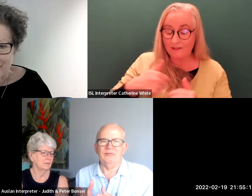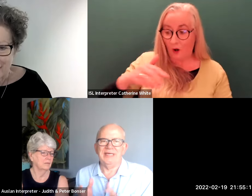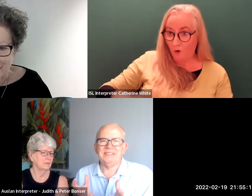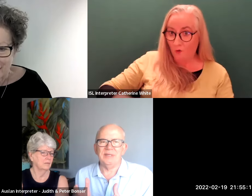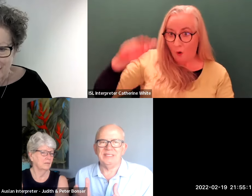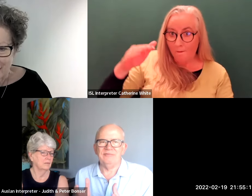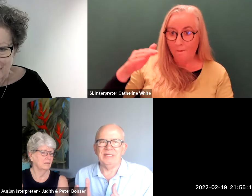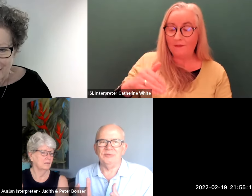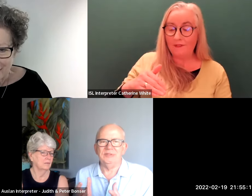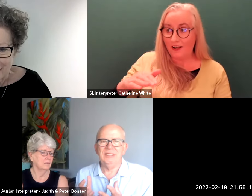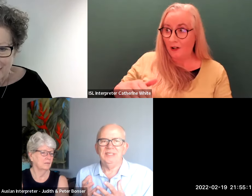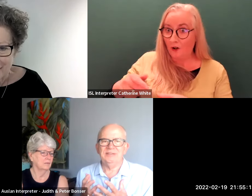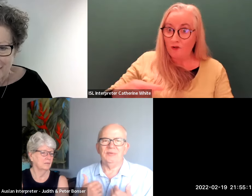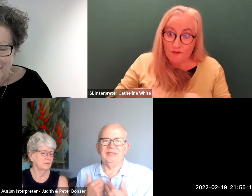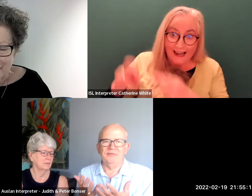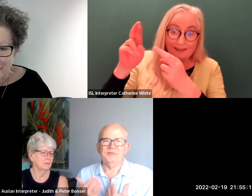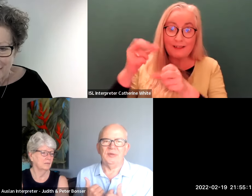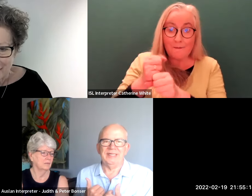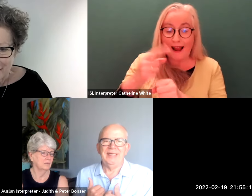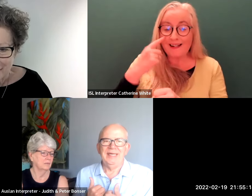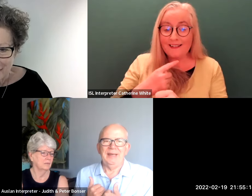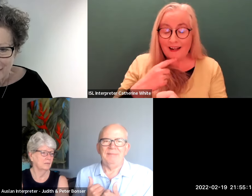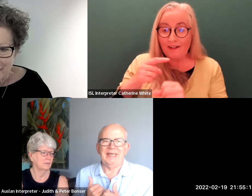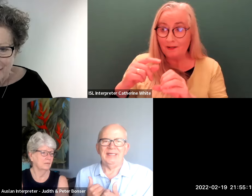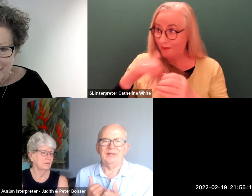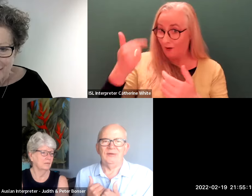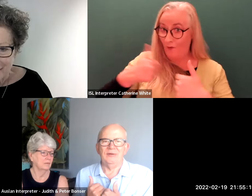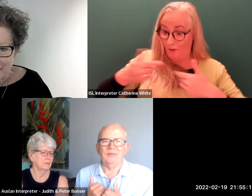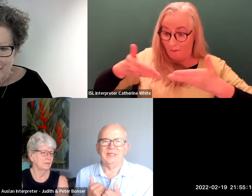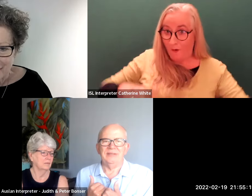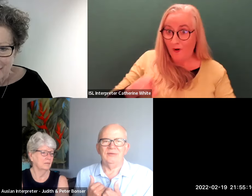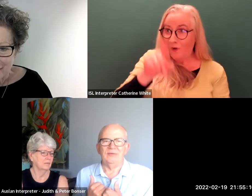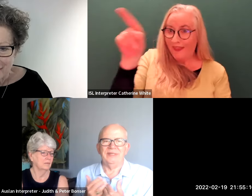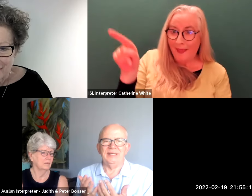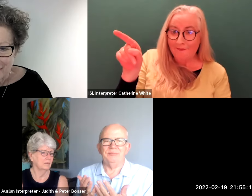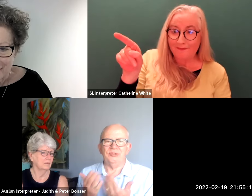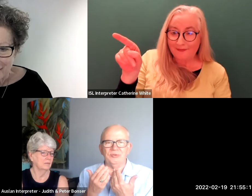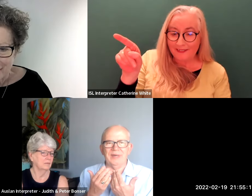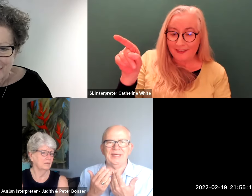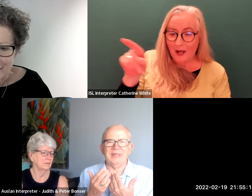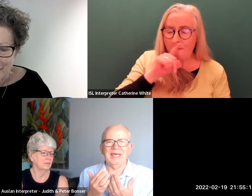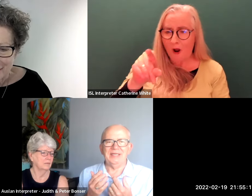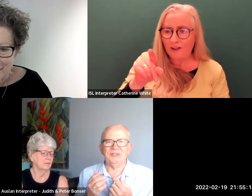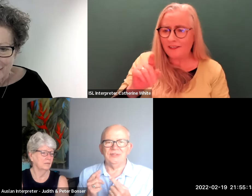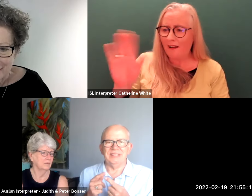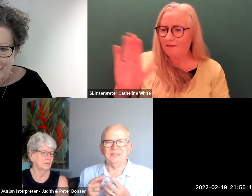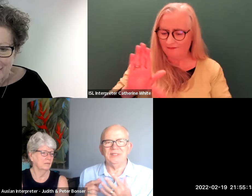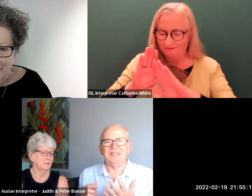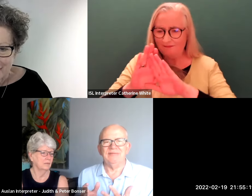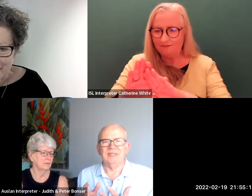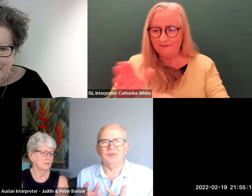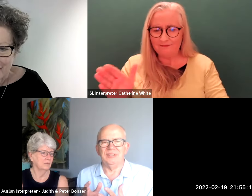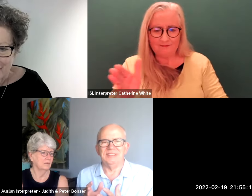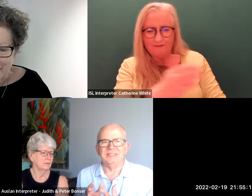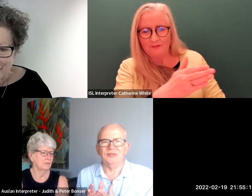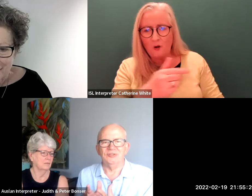we were raised by deaf people so we're their offspring but we we get pushed away we can't do things with